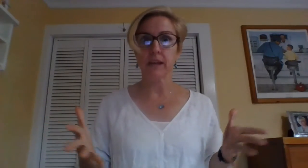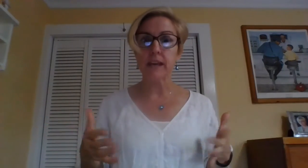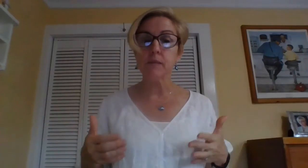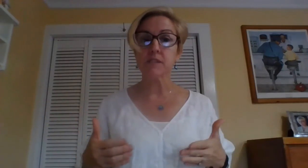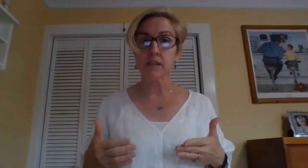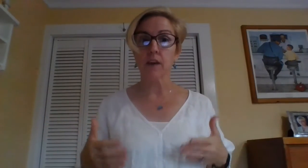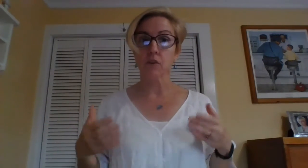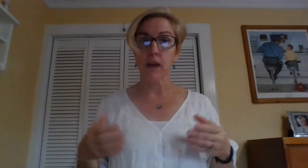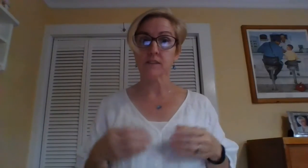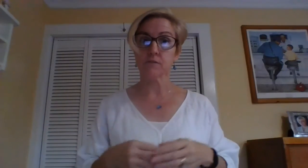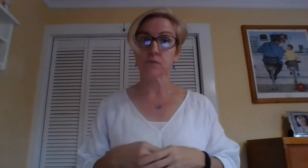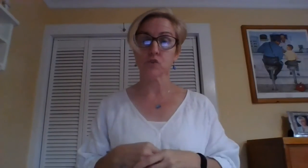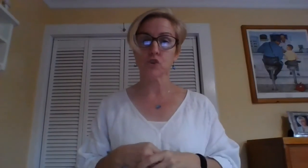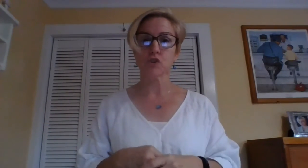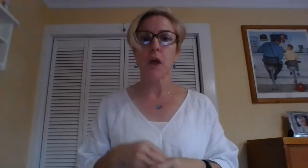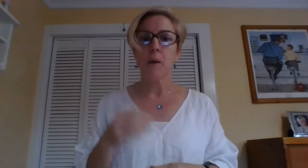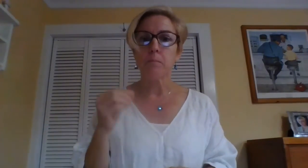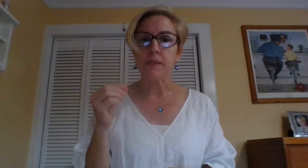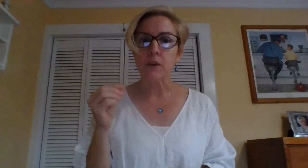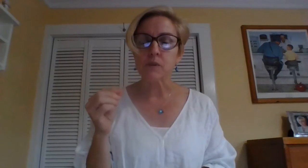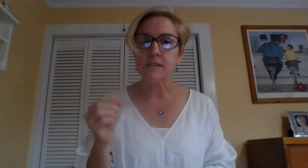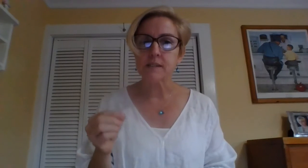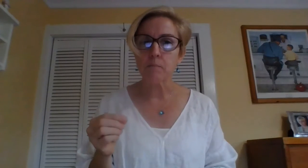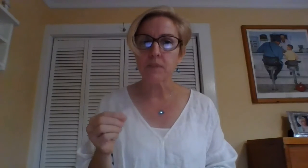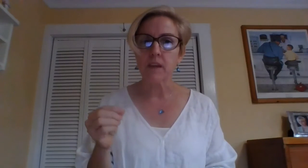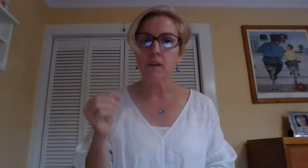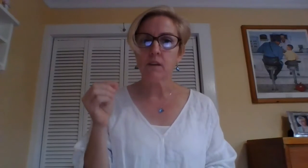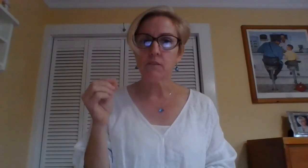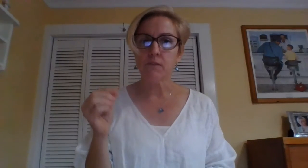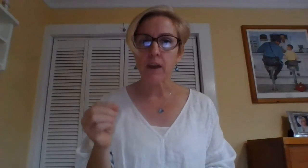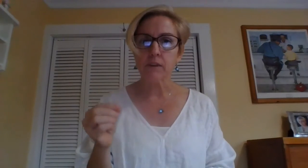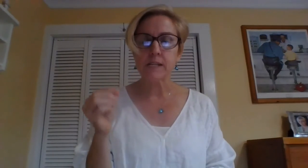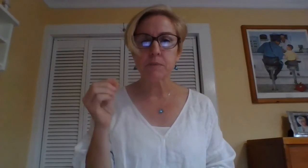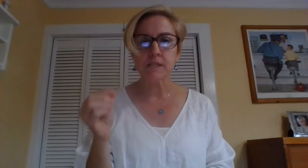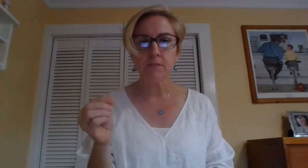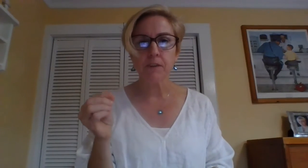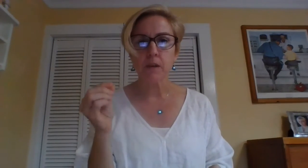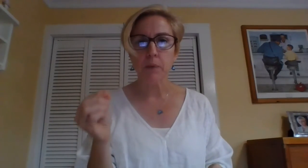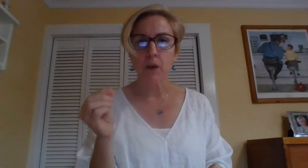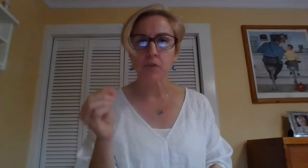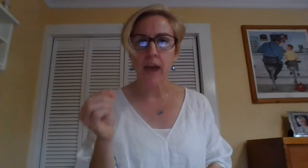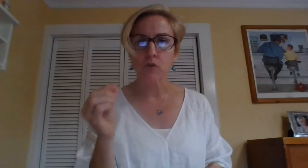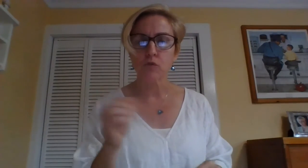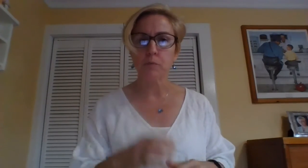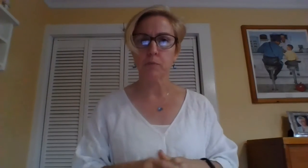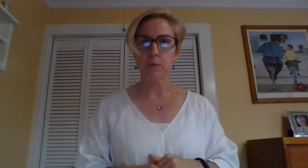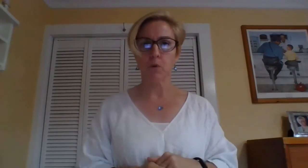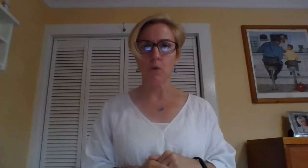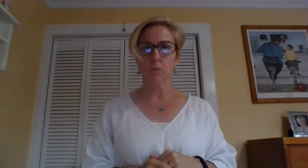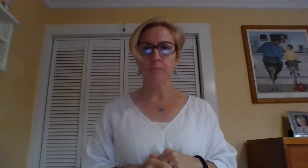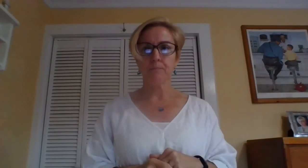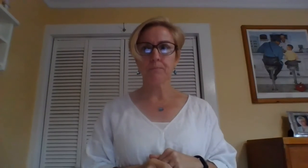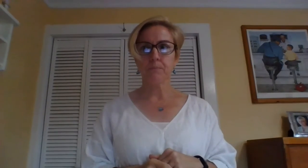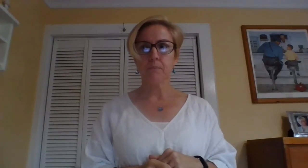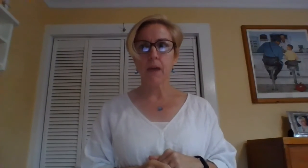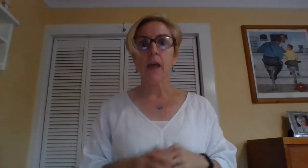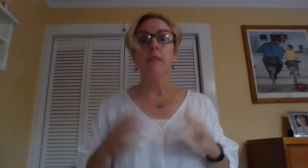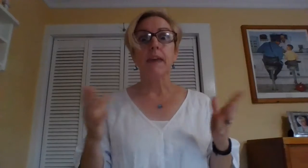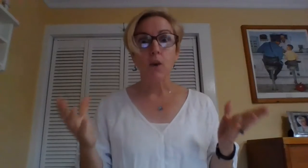that came together as the first church. But there was something very specific about that group of people. They